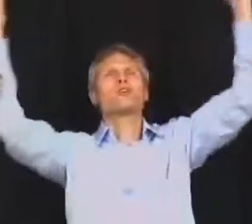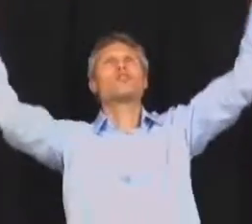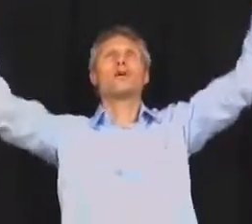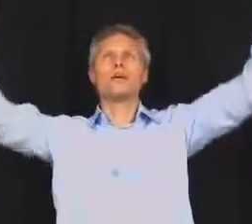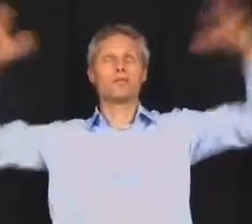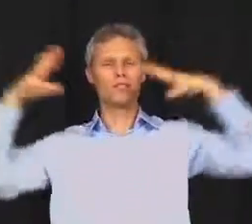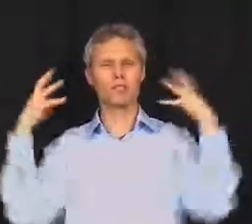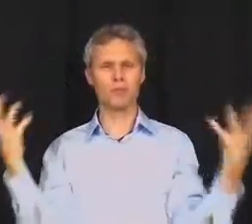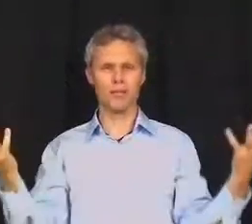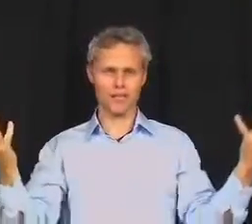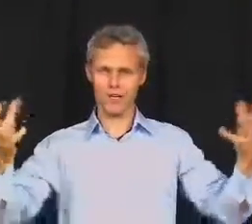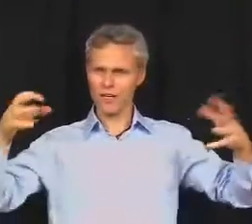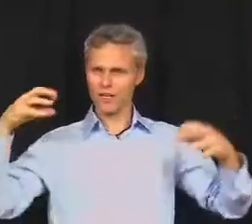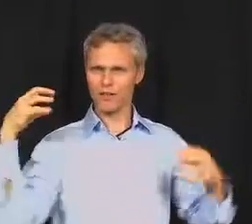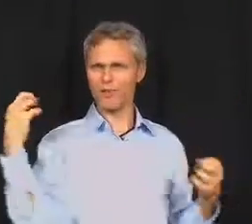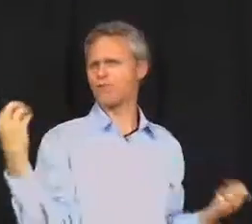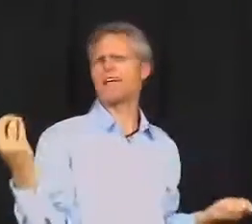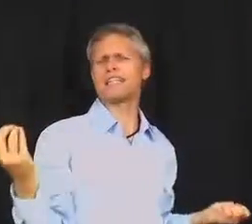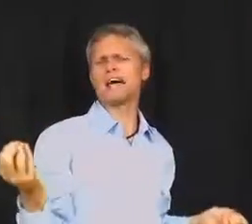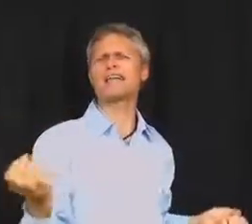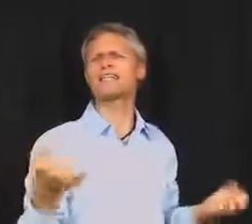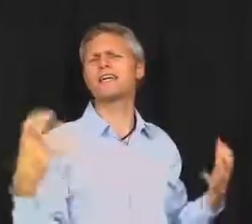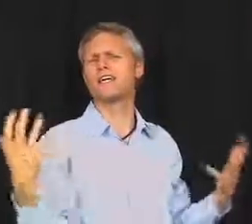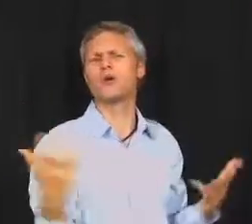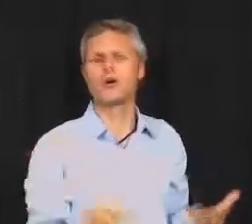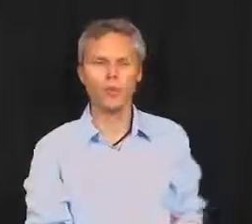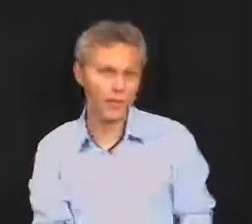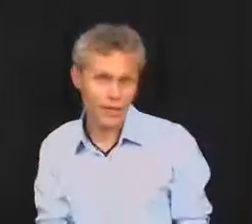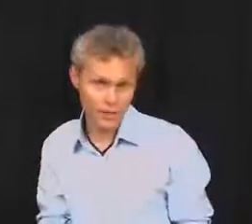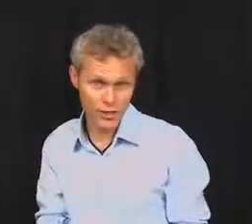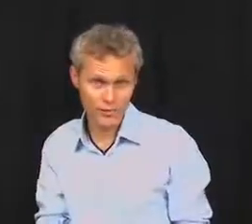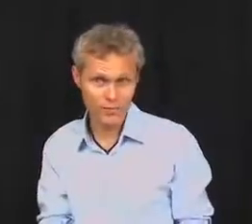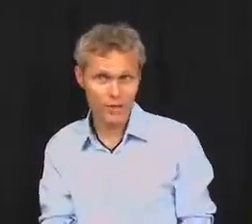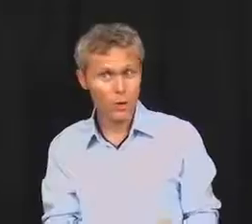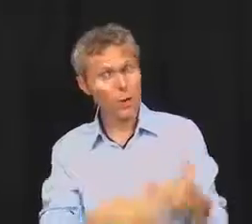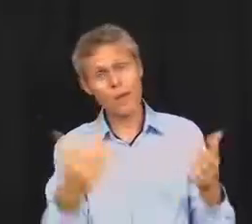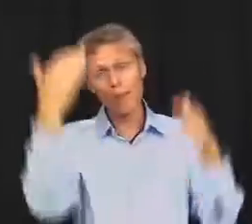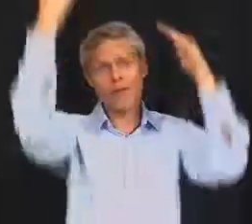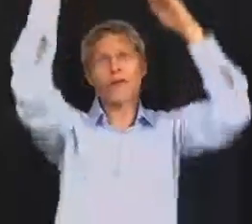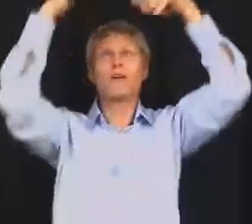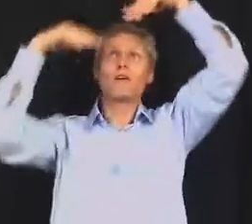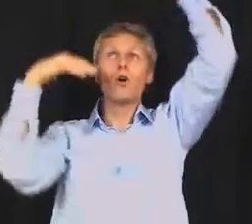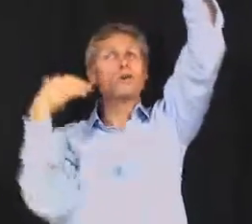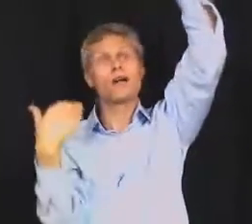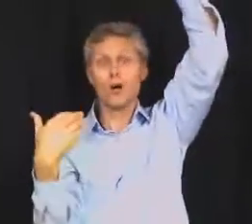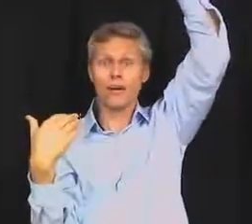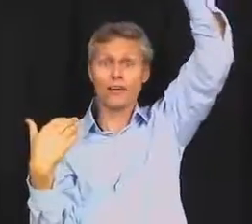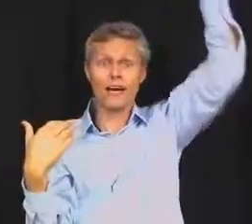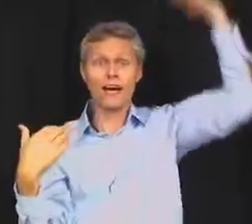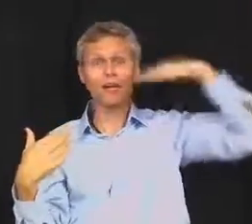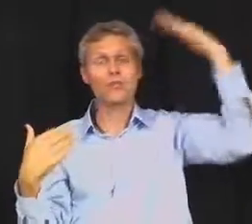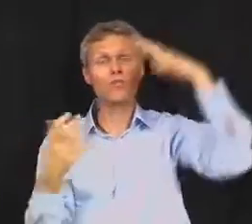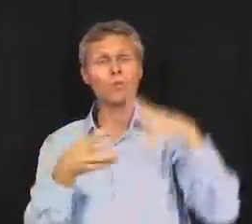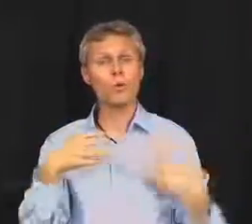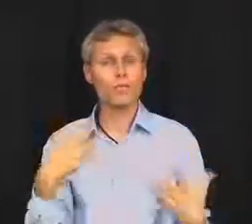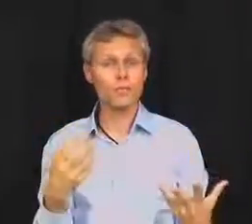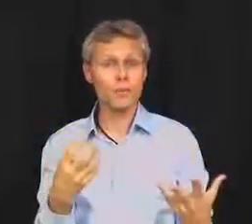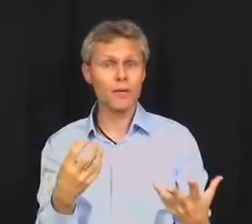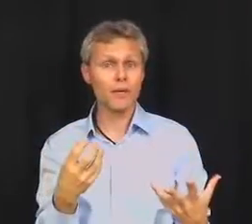your dream to speak fantastic, incredible English. Or maybe your goal is not quite that high. You just want to speak